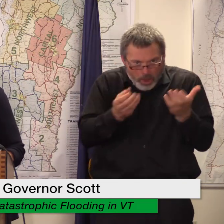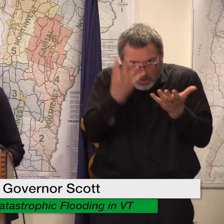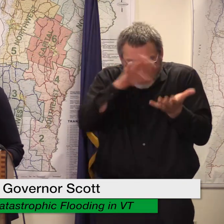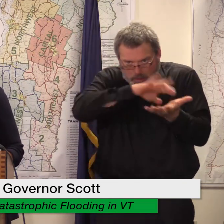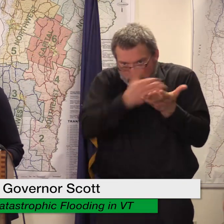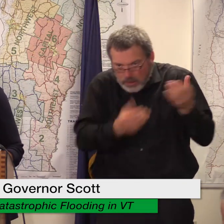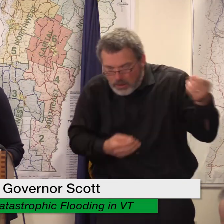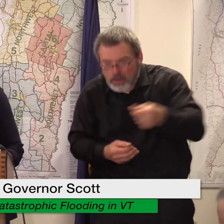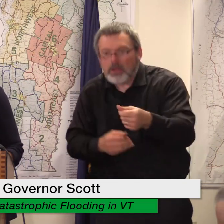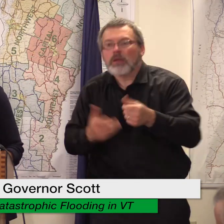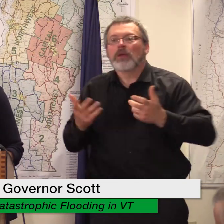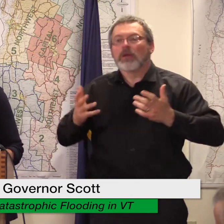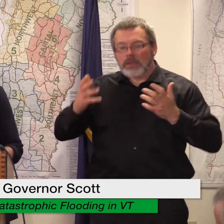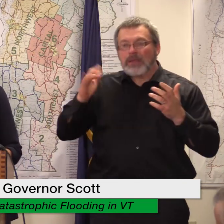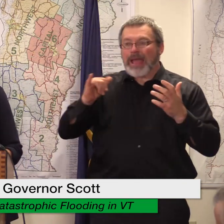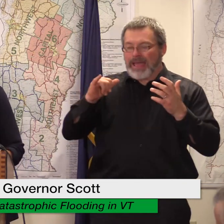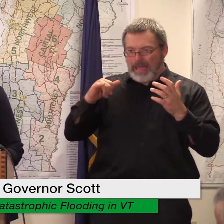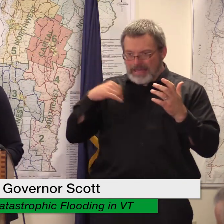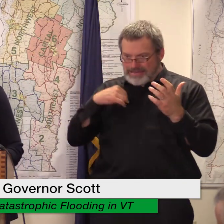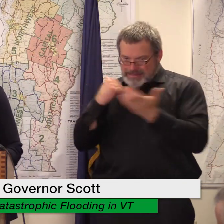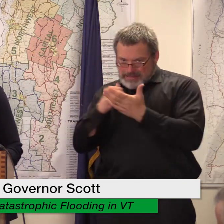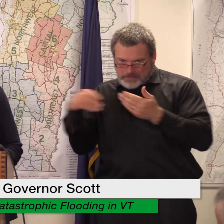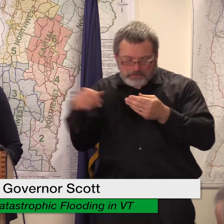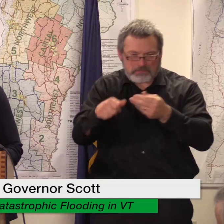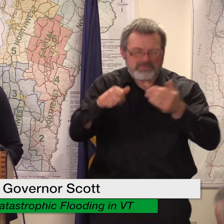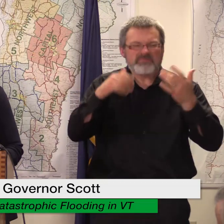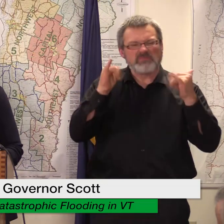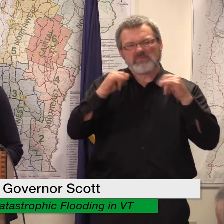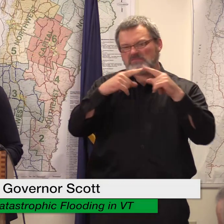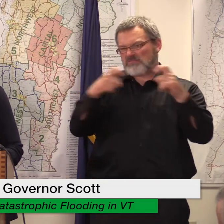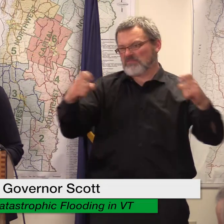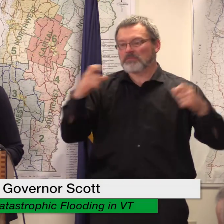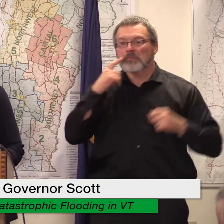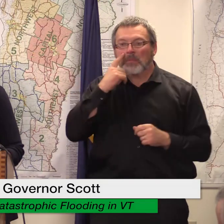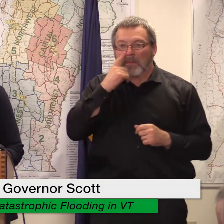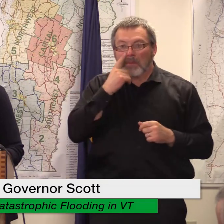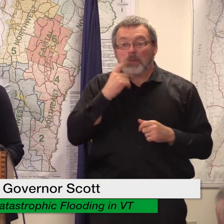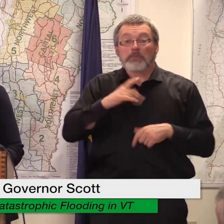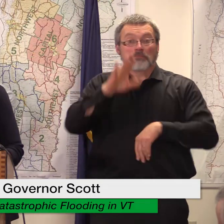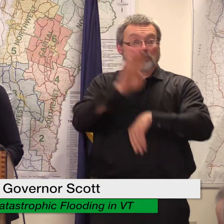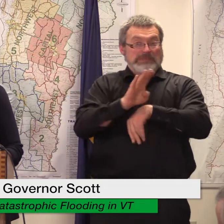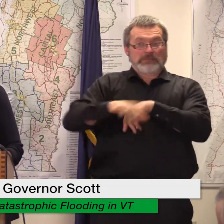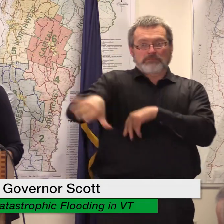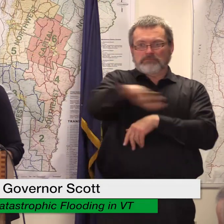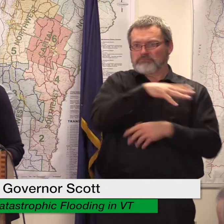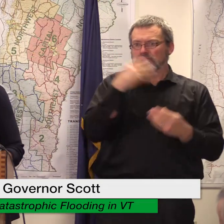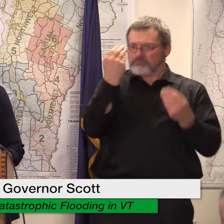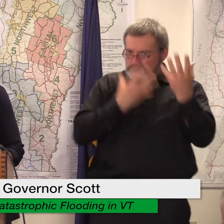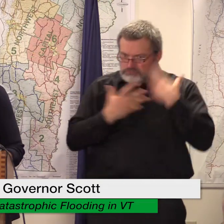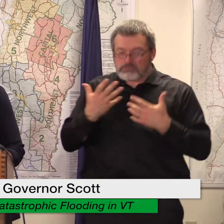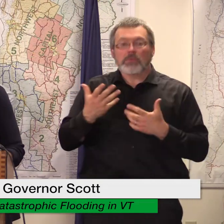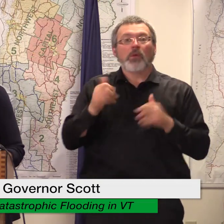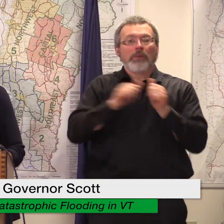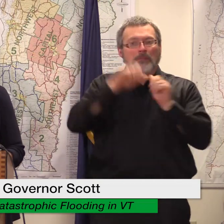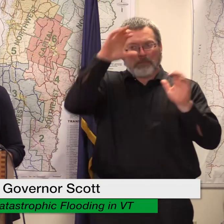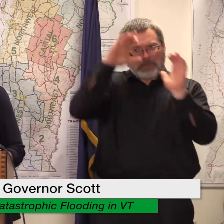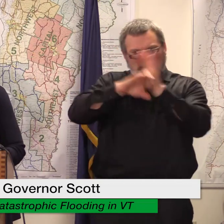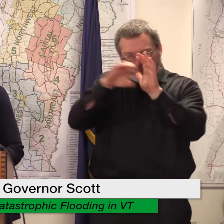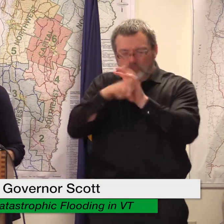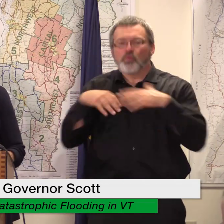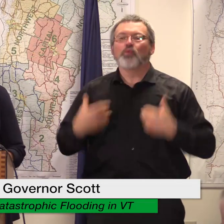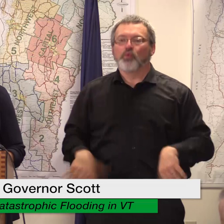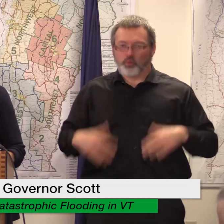the businesses uh as we've been hearing about have been collecting photographs damage assessments